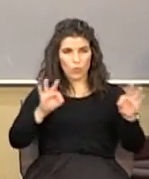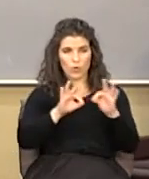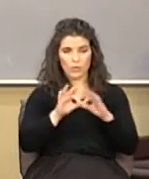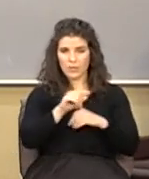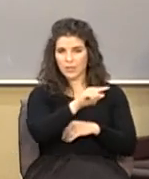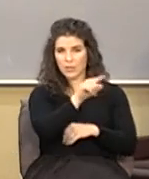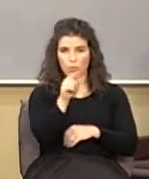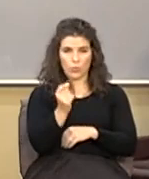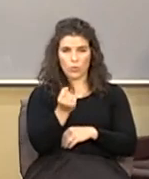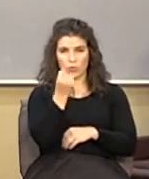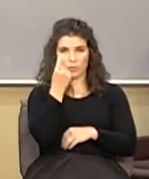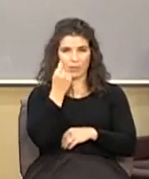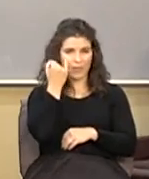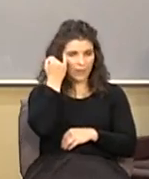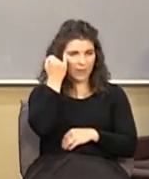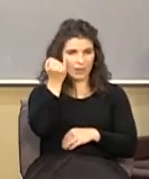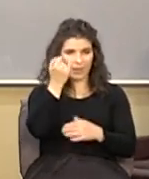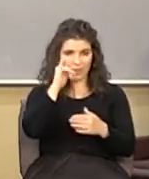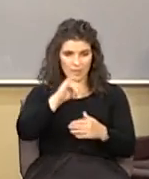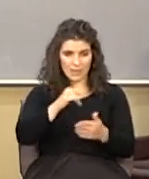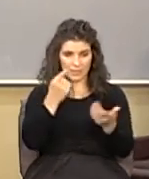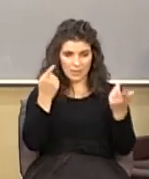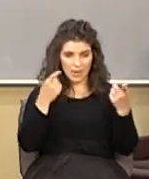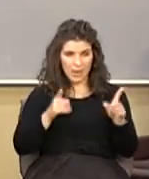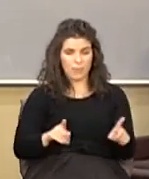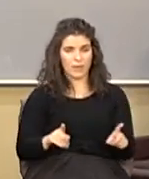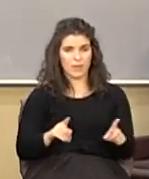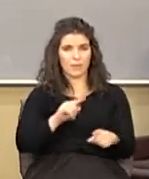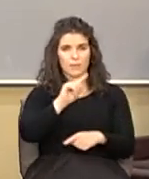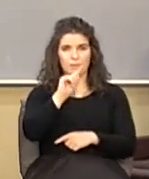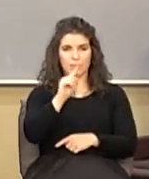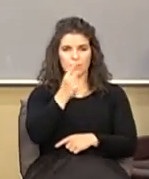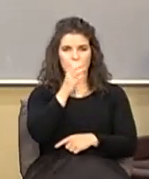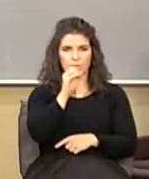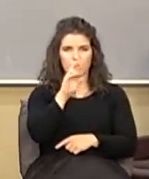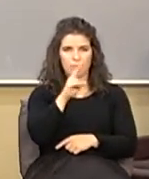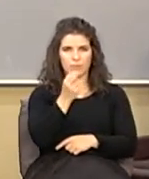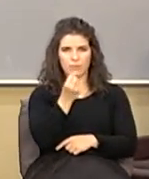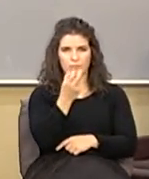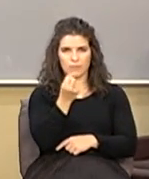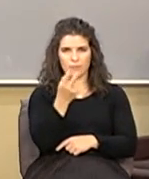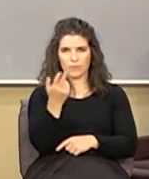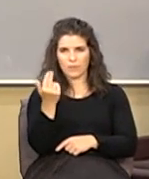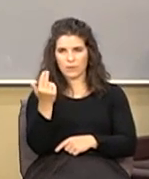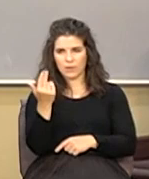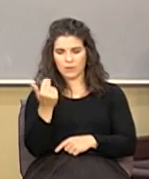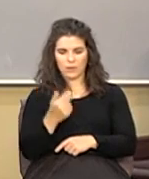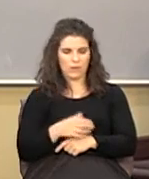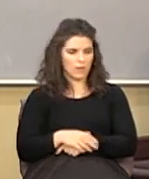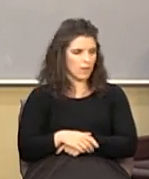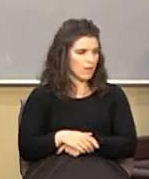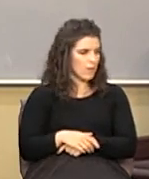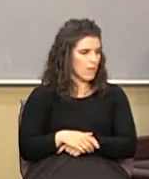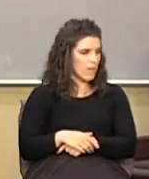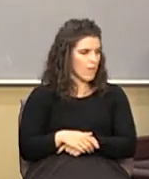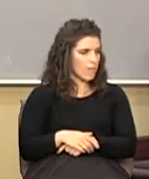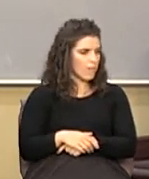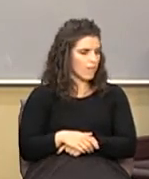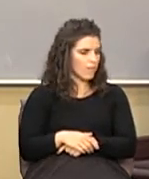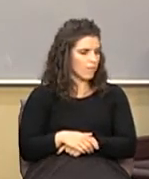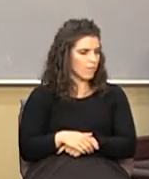idea that's going on here 1st Corinthians 12 verse 13 starting verse 12